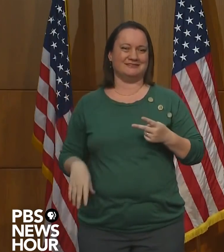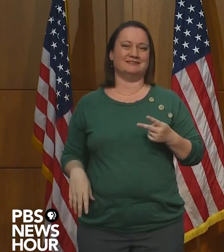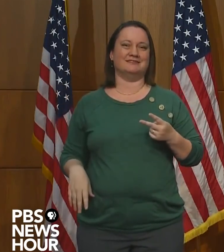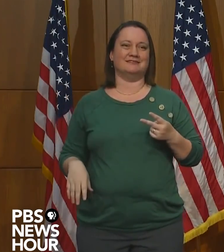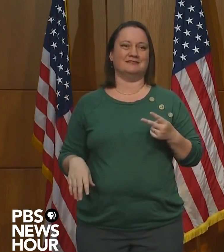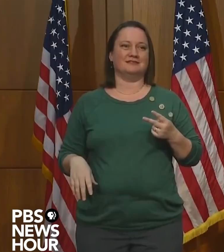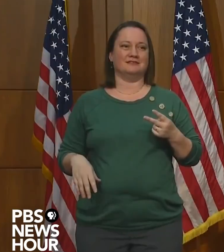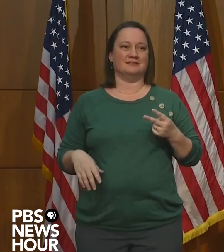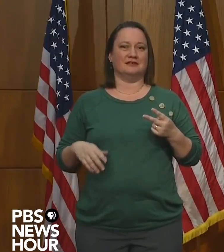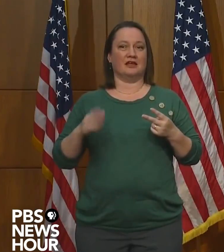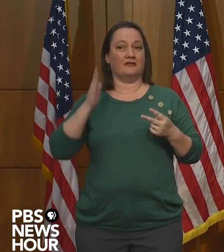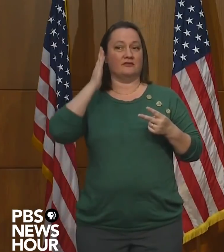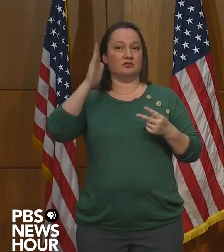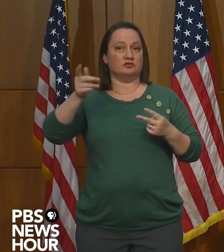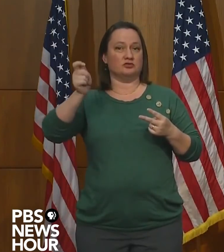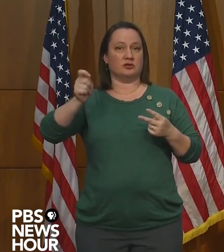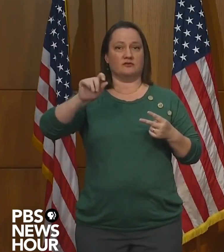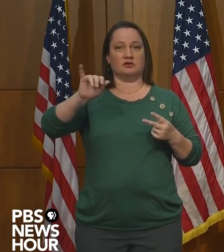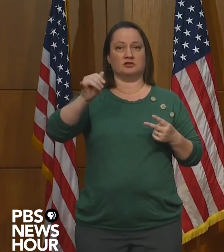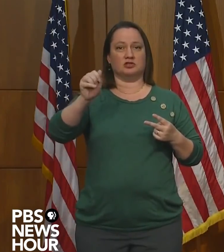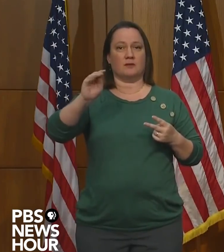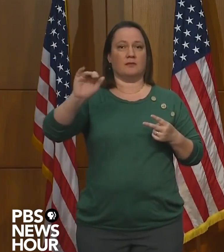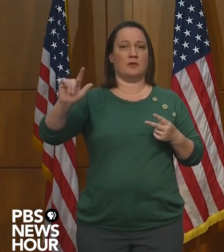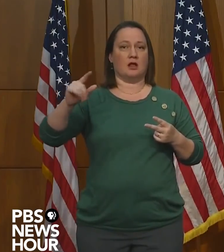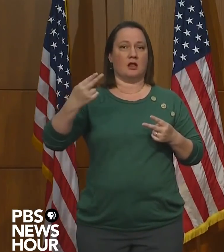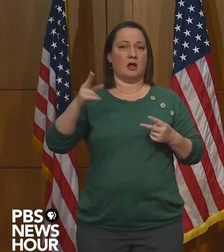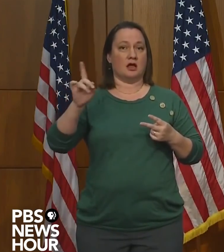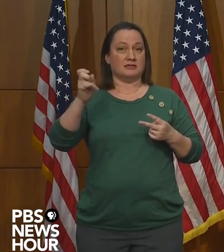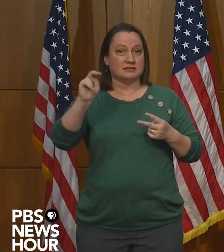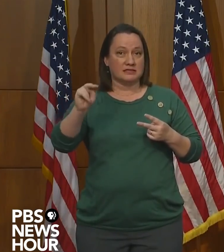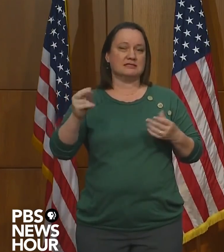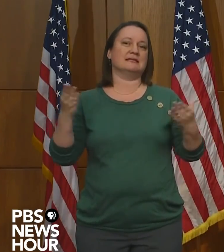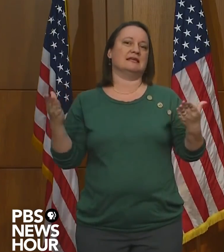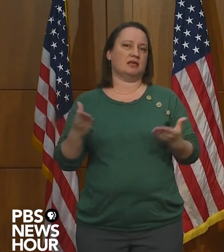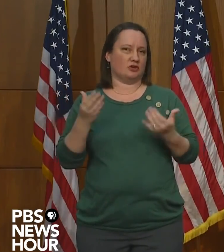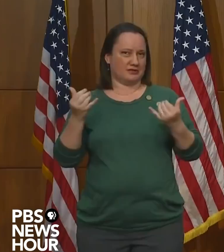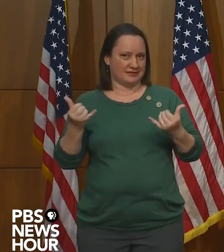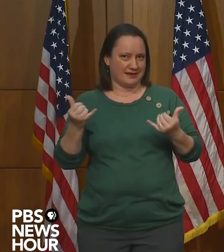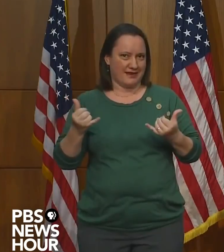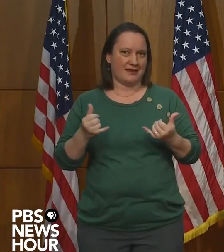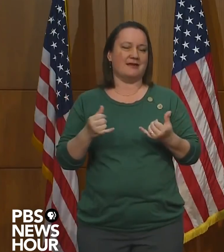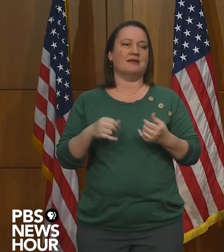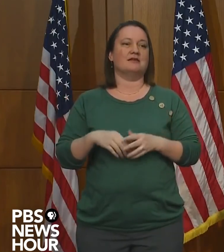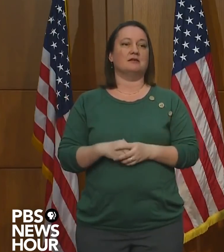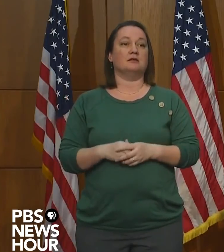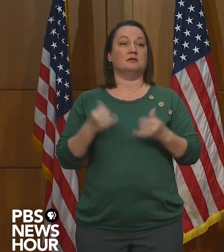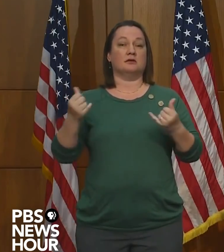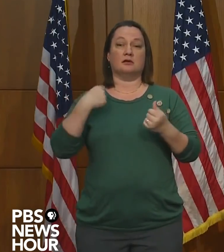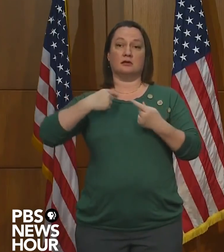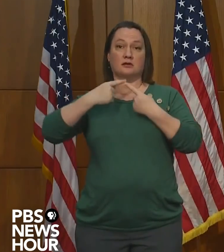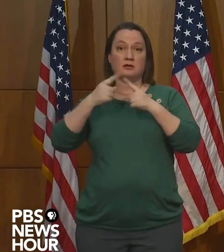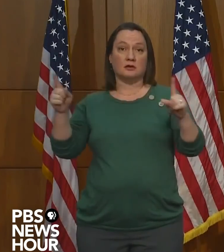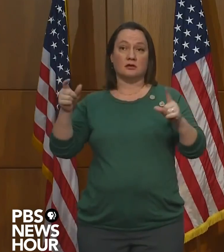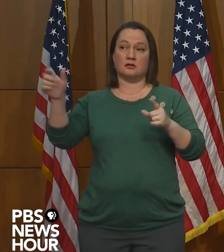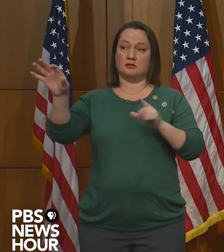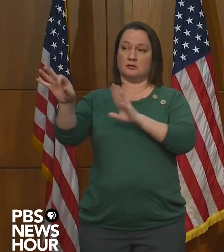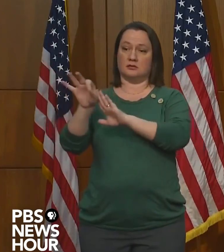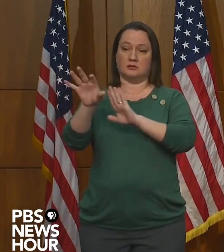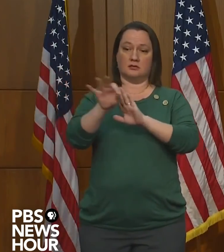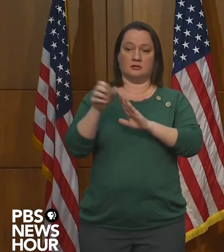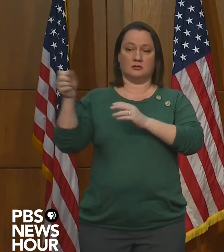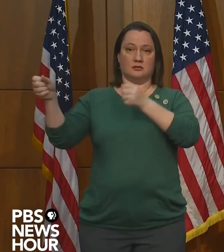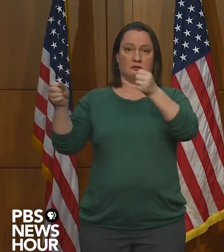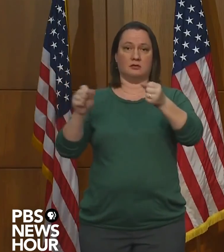future Judge Jamal Hudson is with us today. So today I am announcing that I'm appointing Curtis